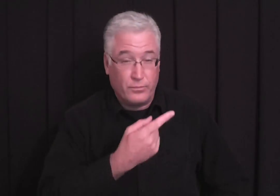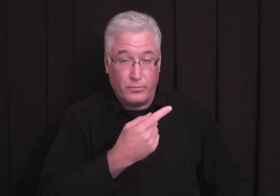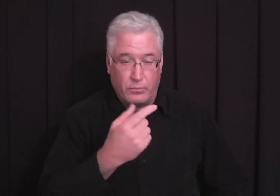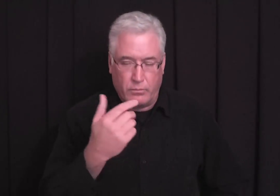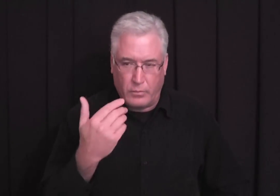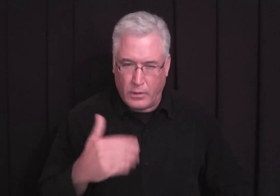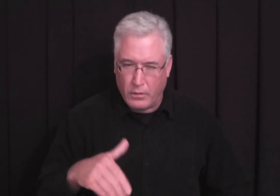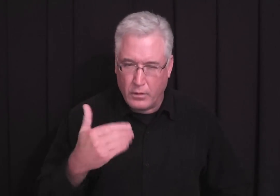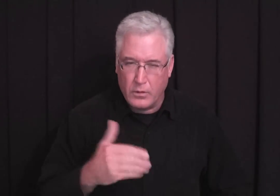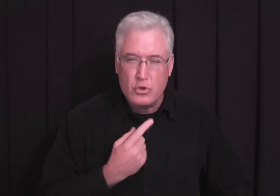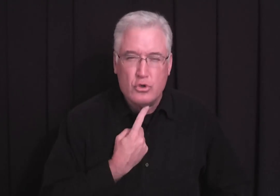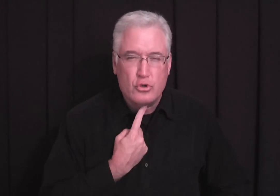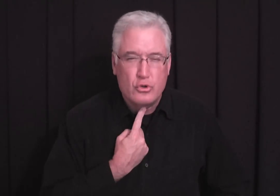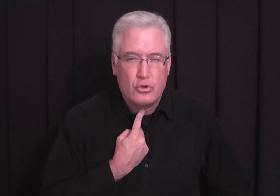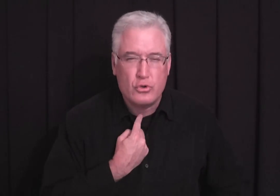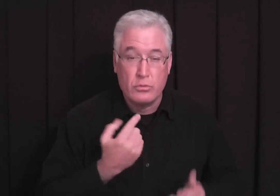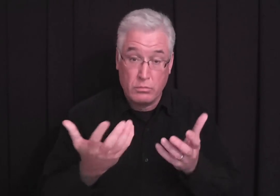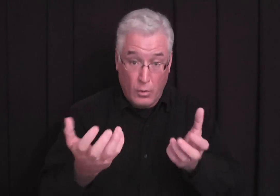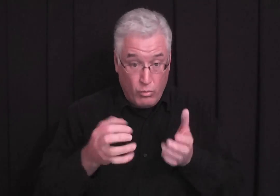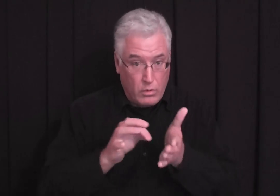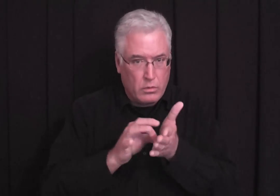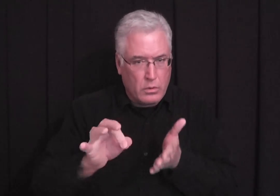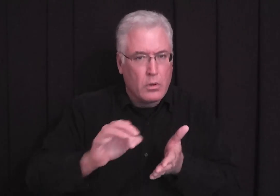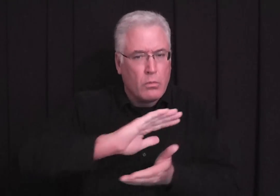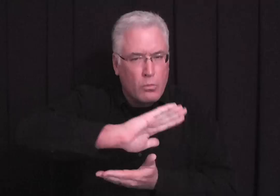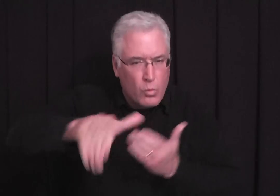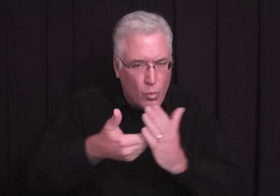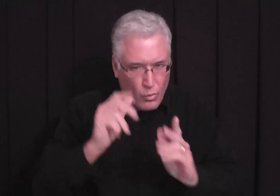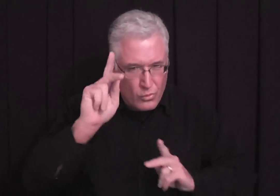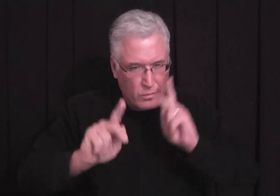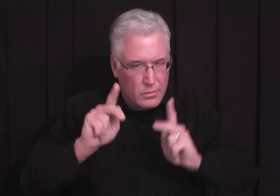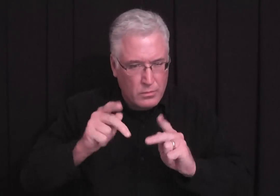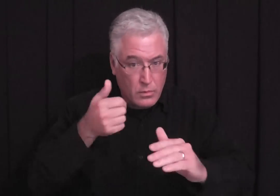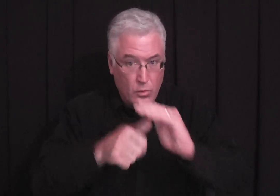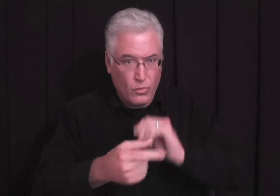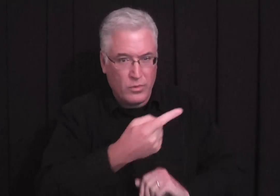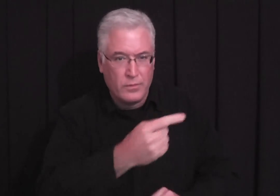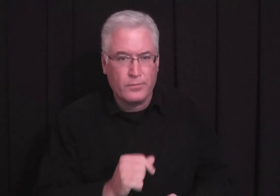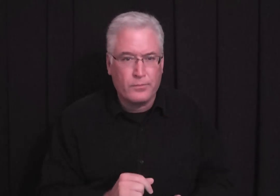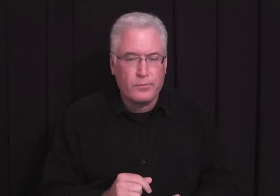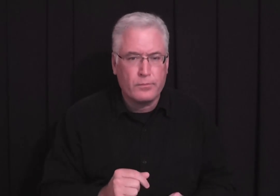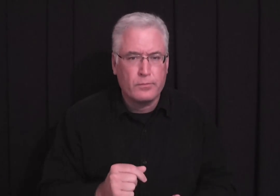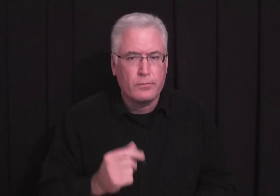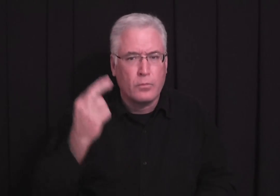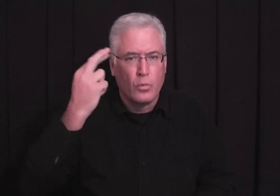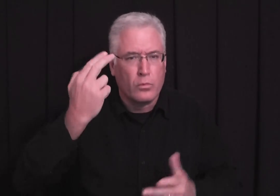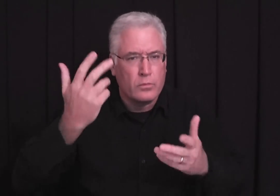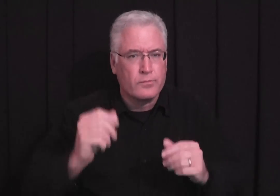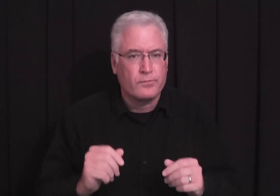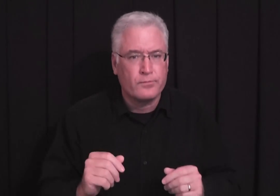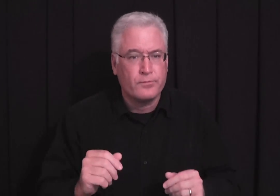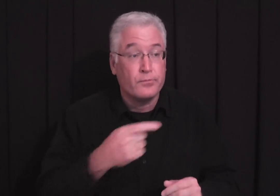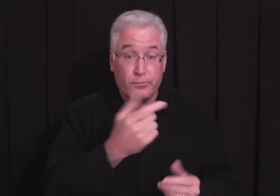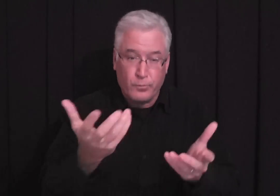Caesar Augustus, wow, he was also a very greedy man. He wanted to count all of the people that was under his control.